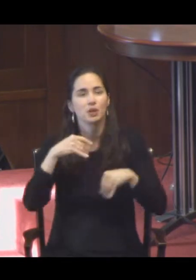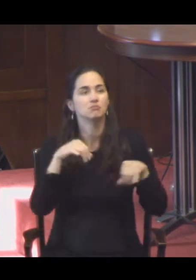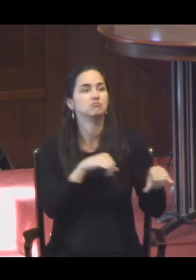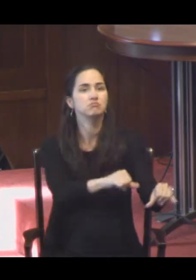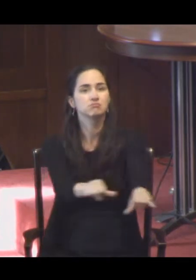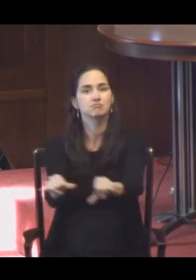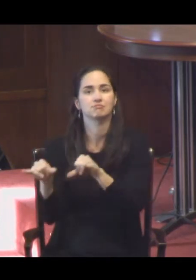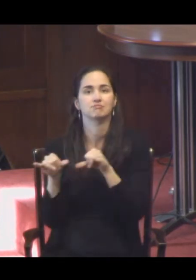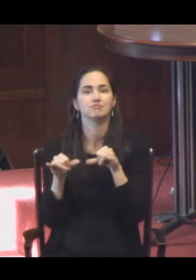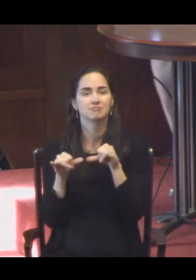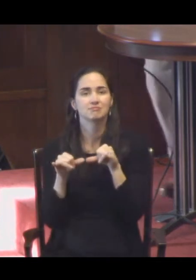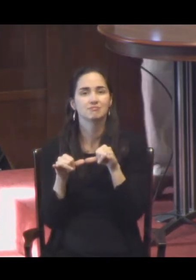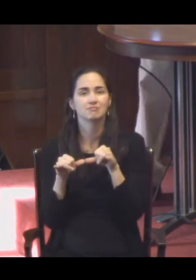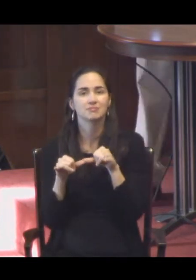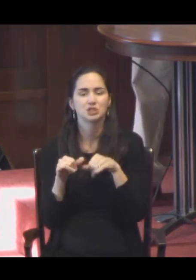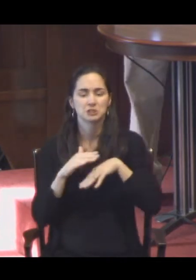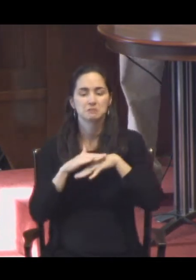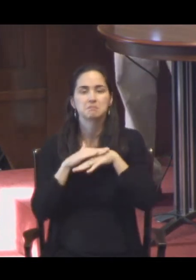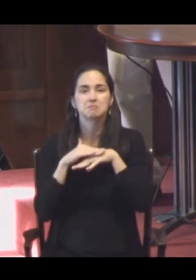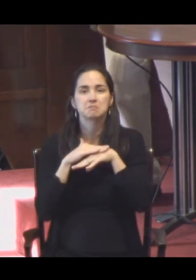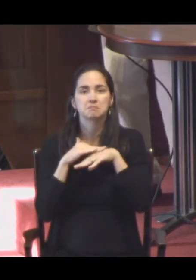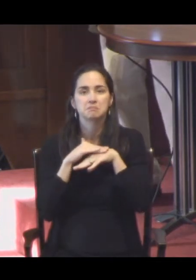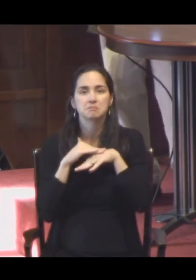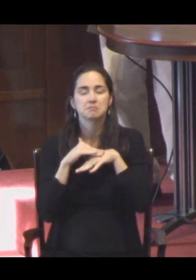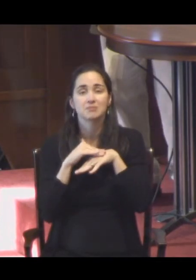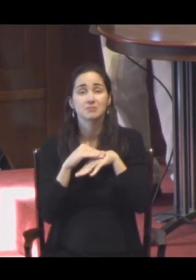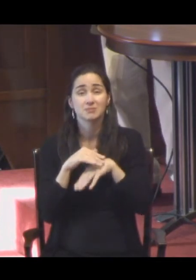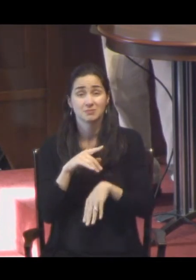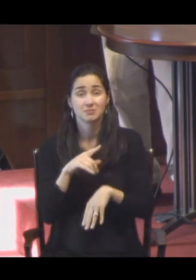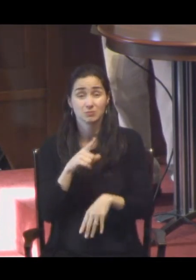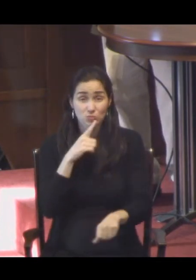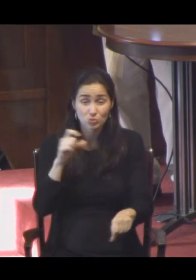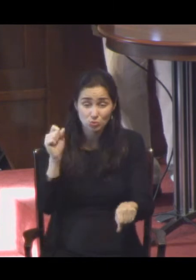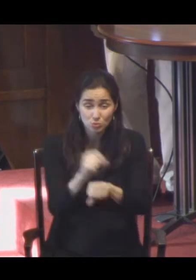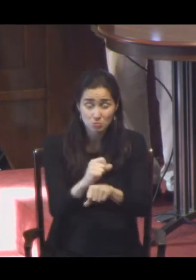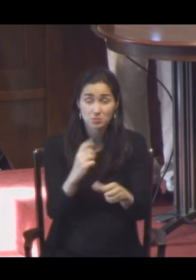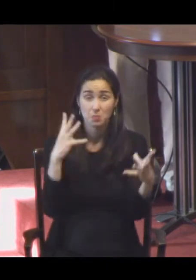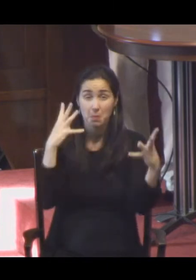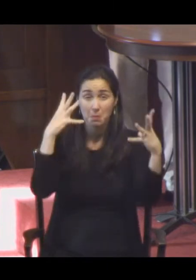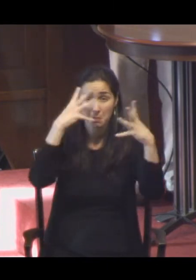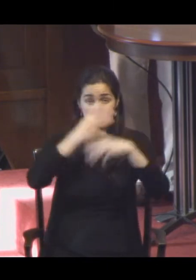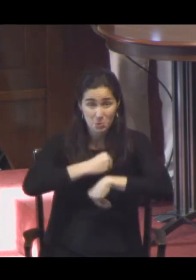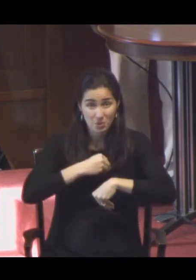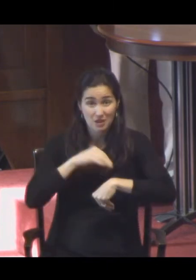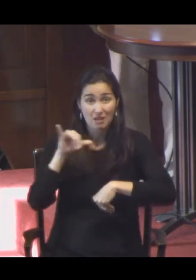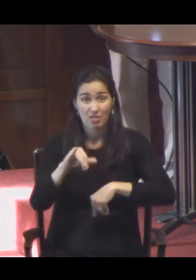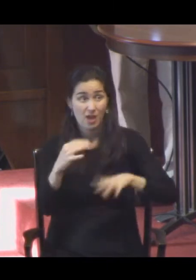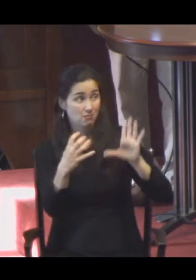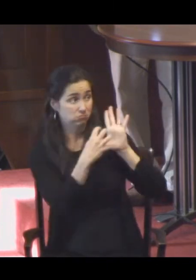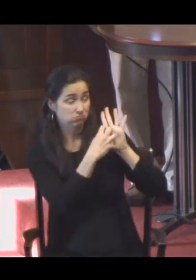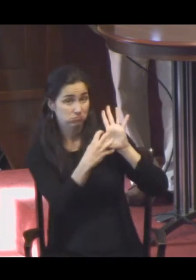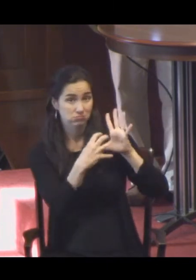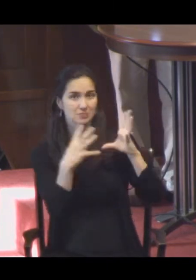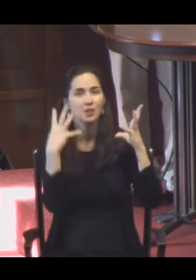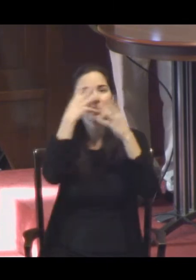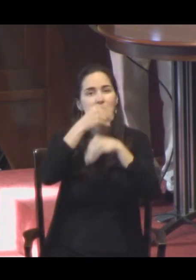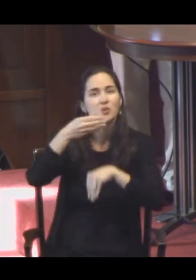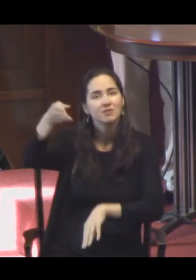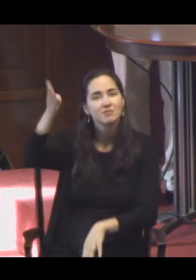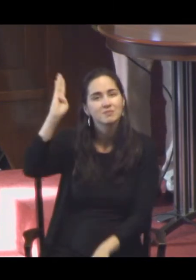turning it into something superficial. But the beauty that von Balthasar is talking about here is the beauty of God. And how do we